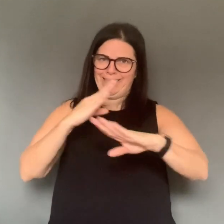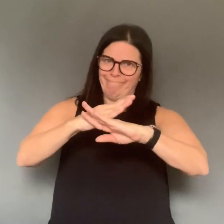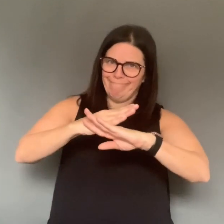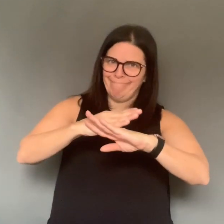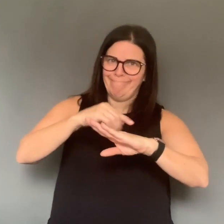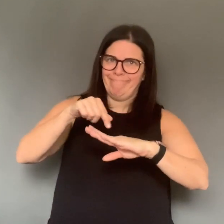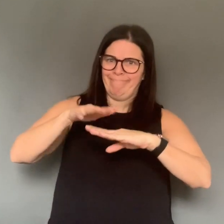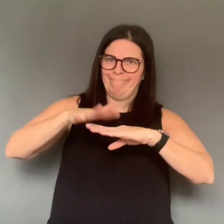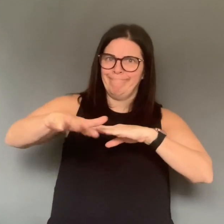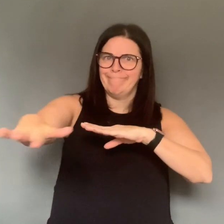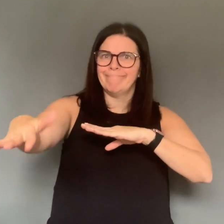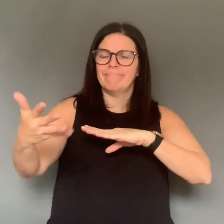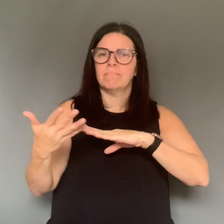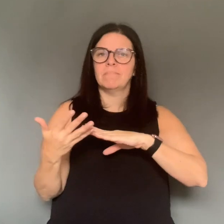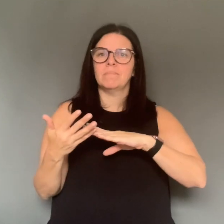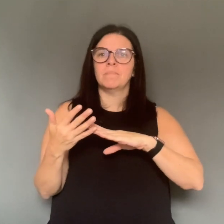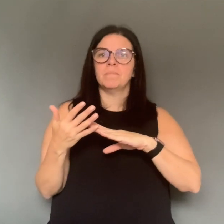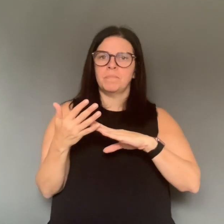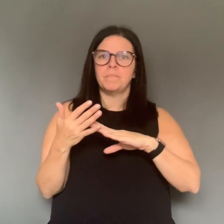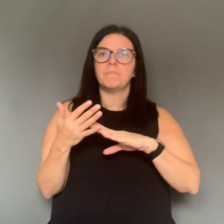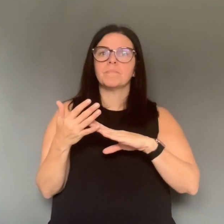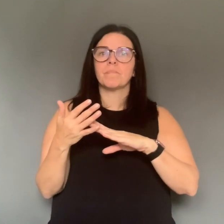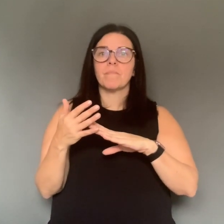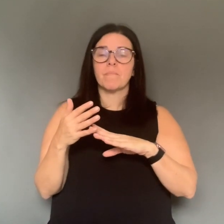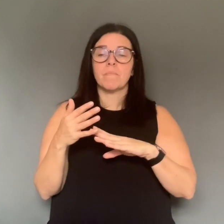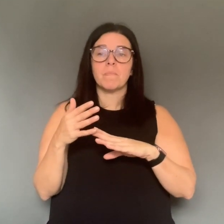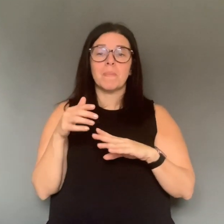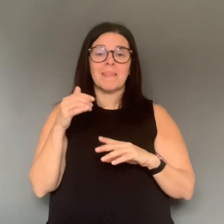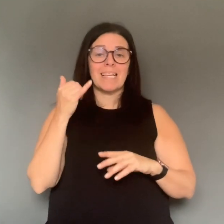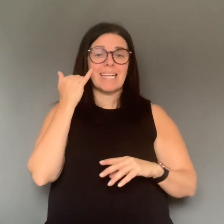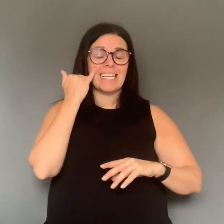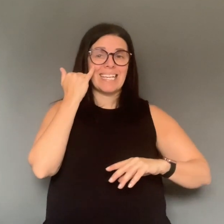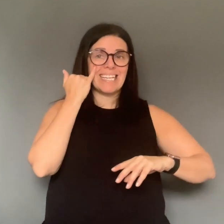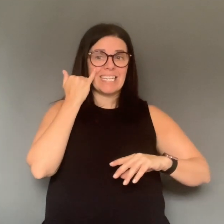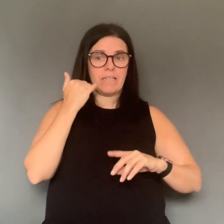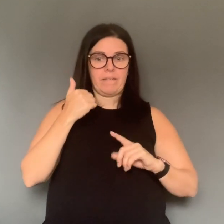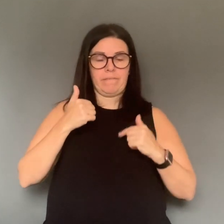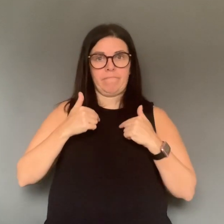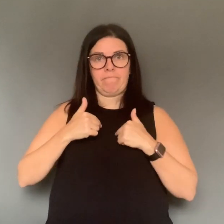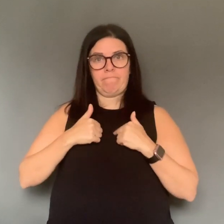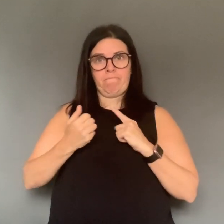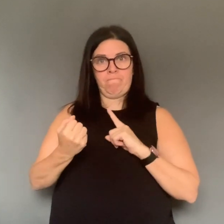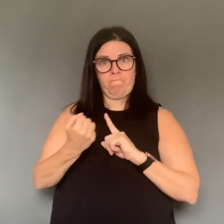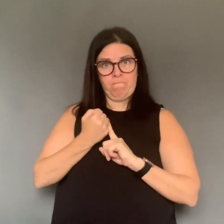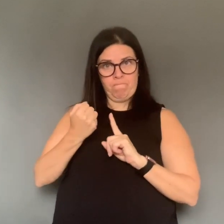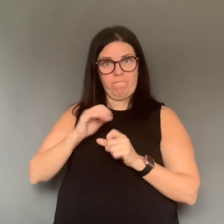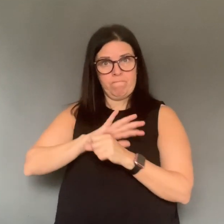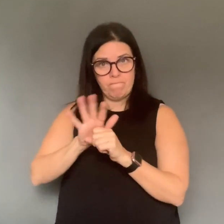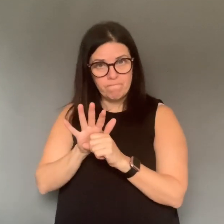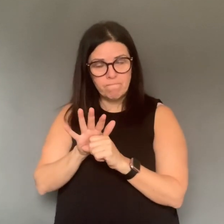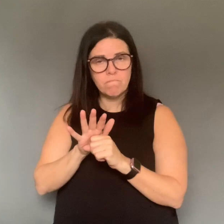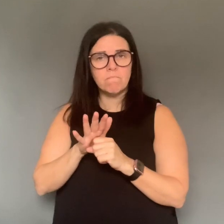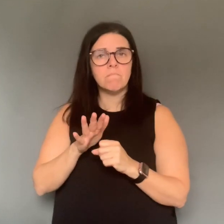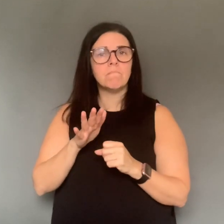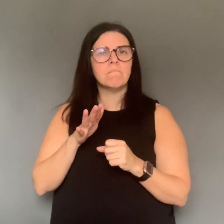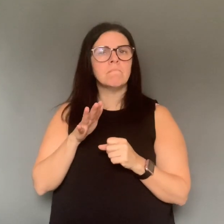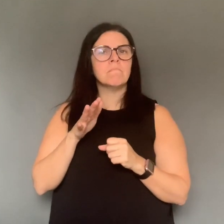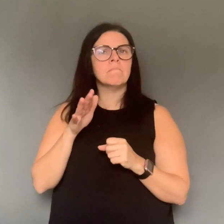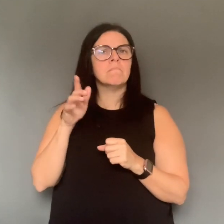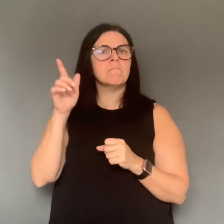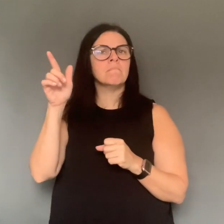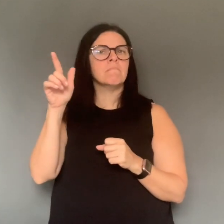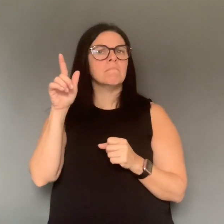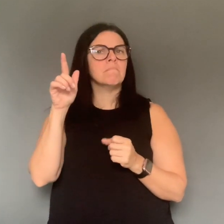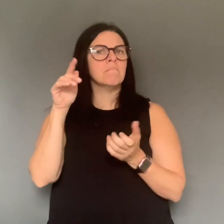tested if they have mild symptoms. So I think the focus is now more on how do you prevent the spread